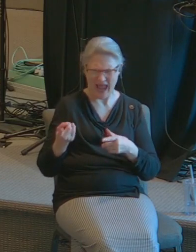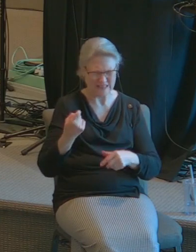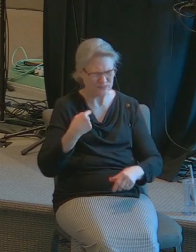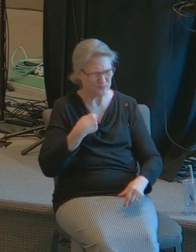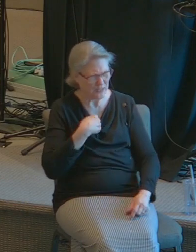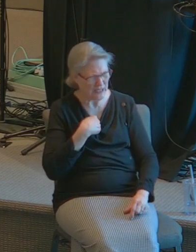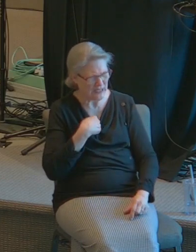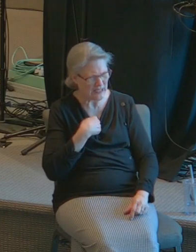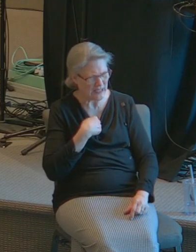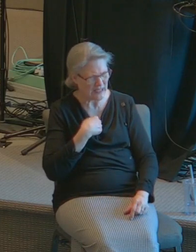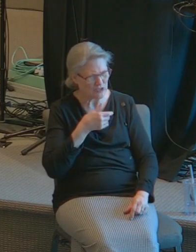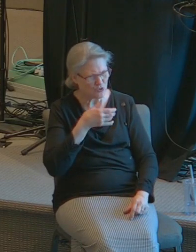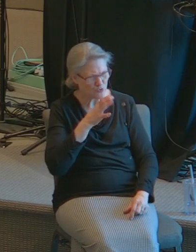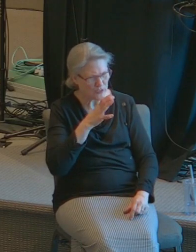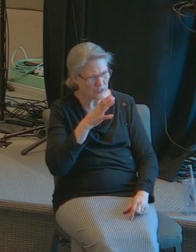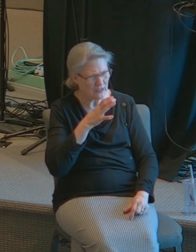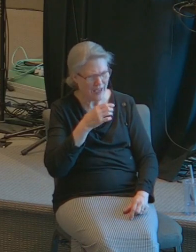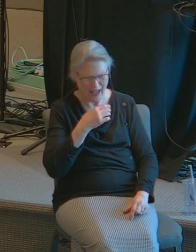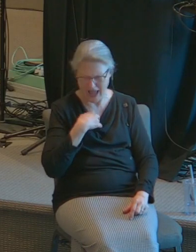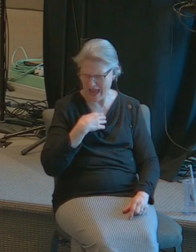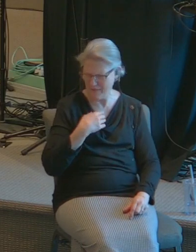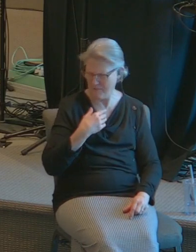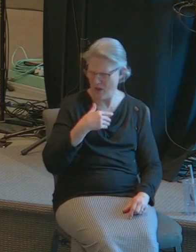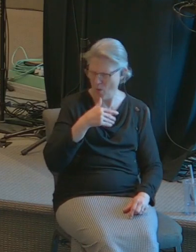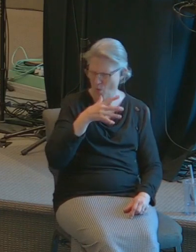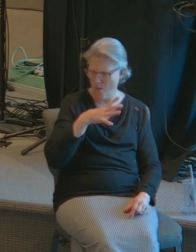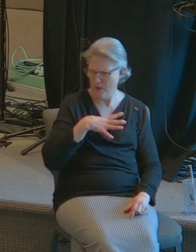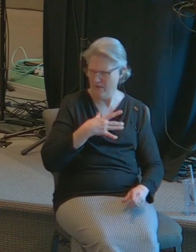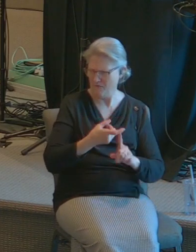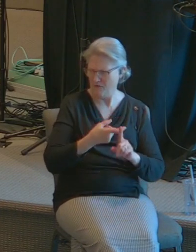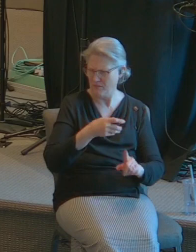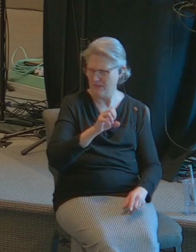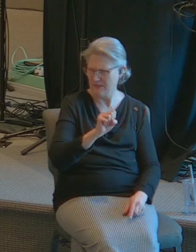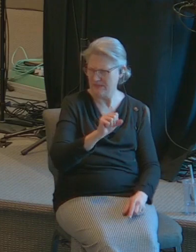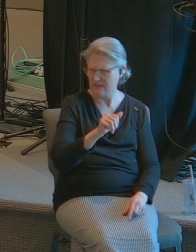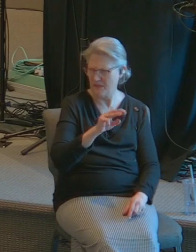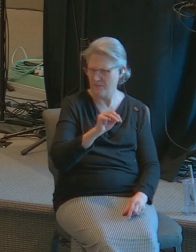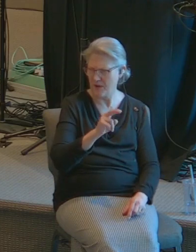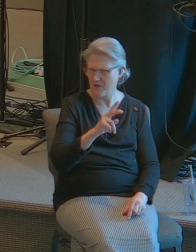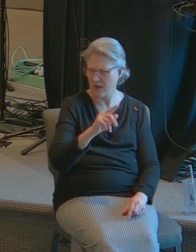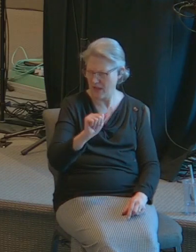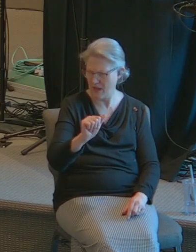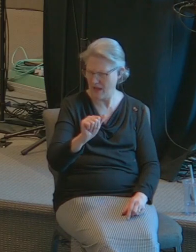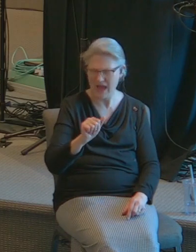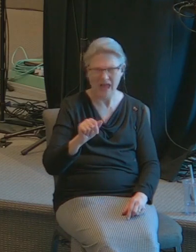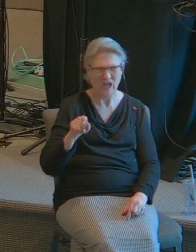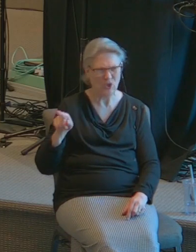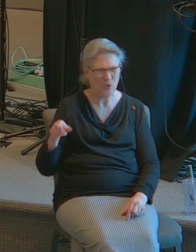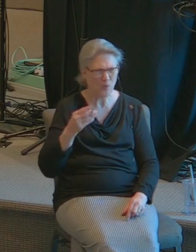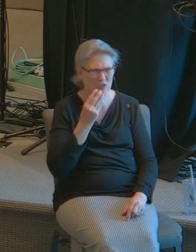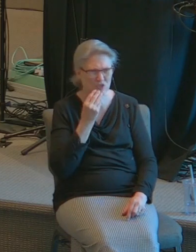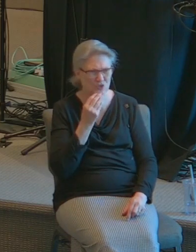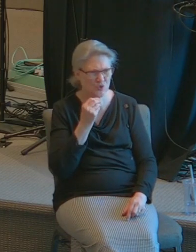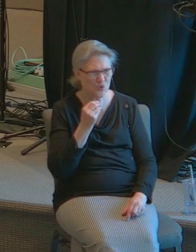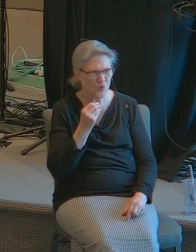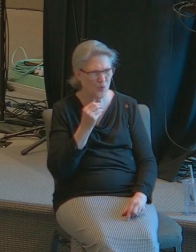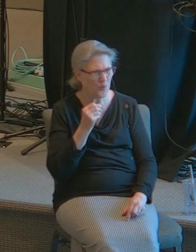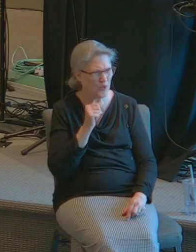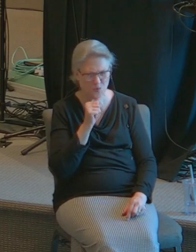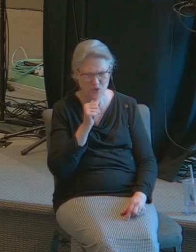of me a drink and I'm a Samaritan and you're a Jew and we don't have any dealings between each other